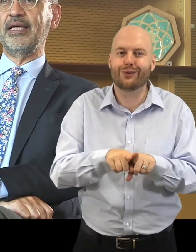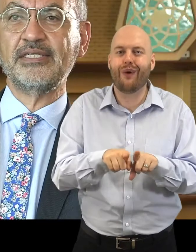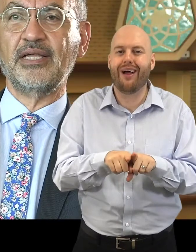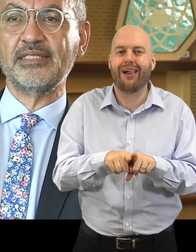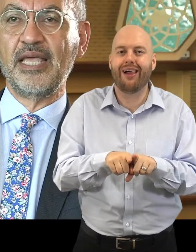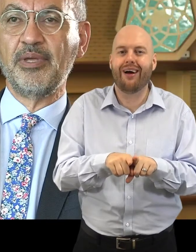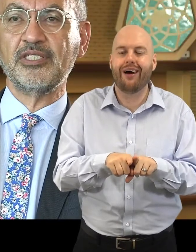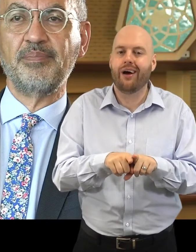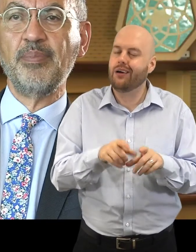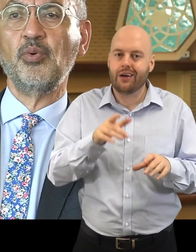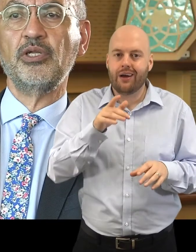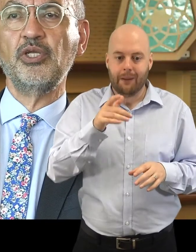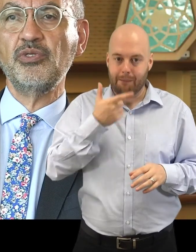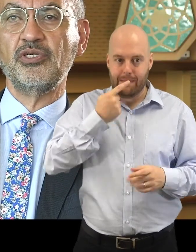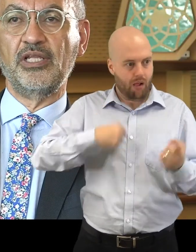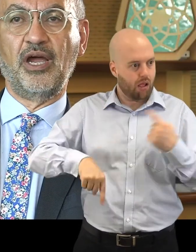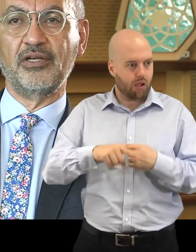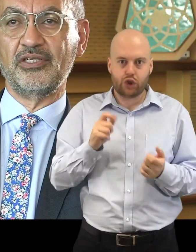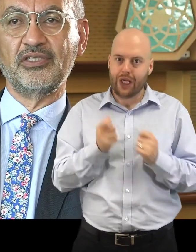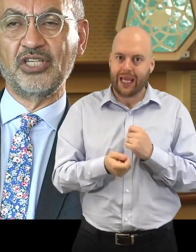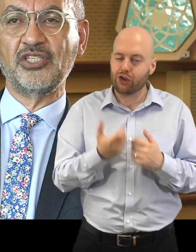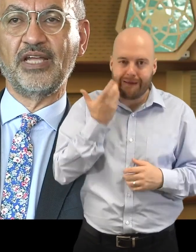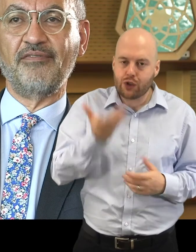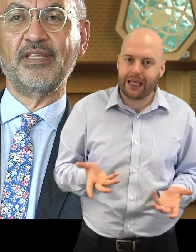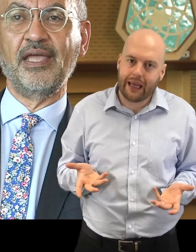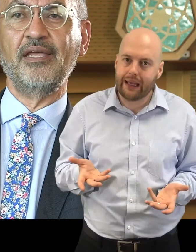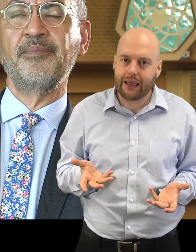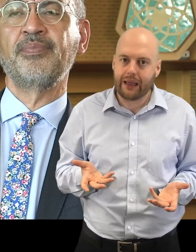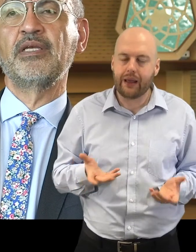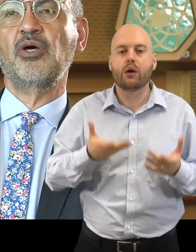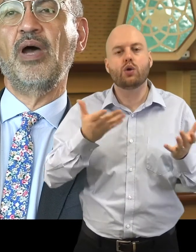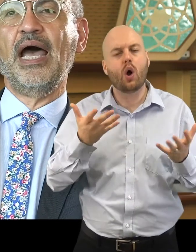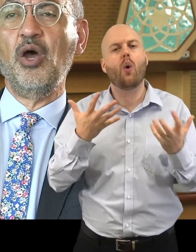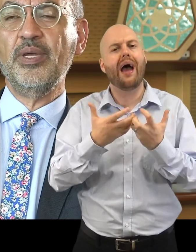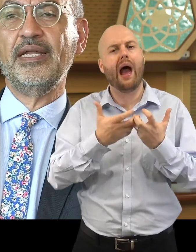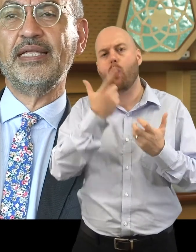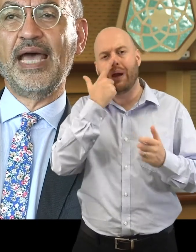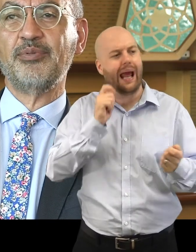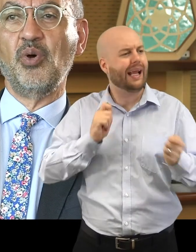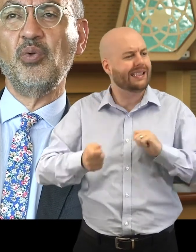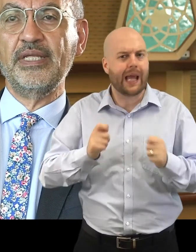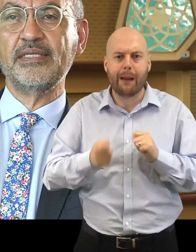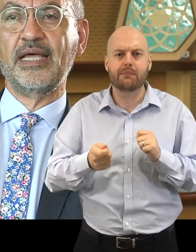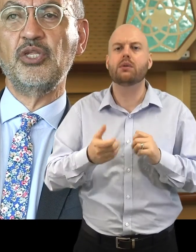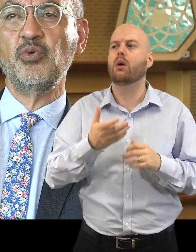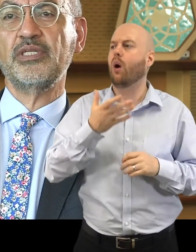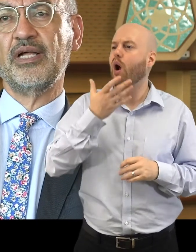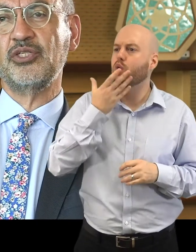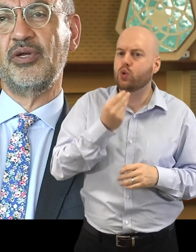It's not the same because the people who are the users, they are changing every day. So how we can adapt all these and use the culture